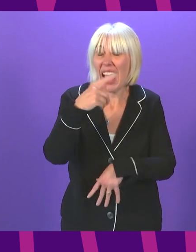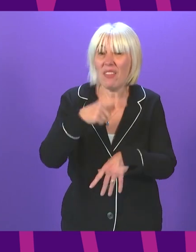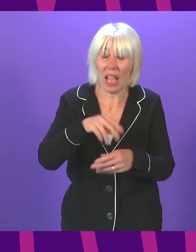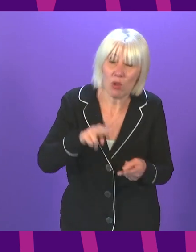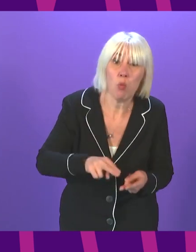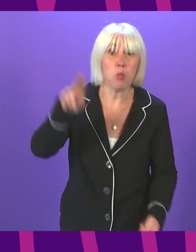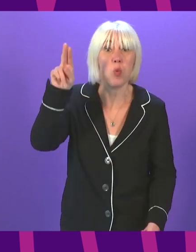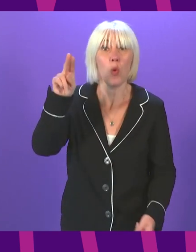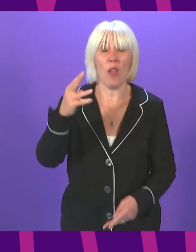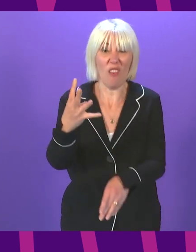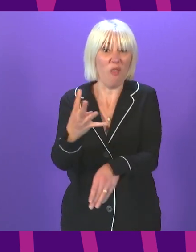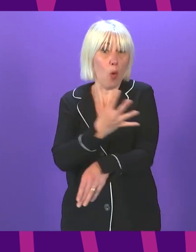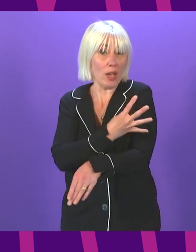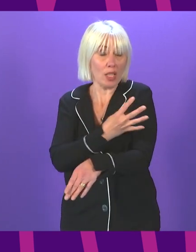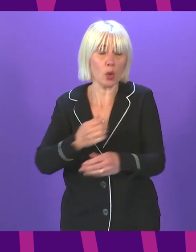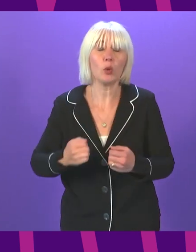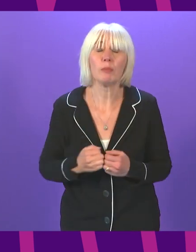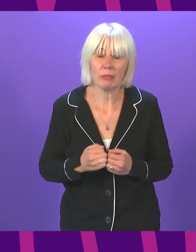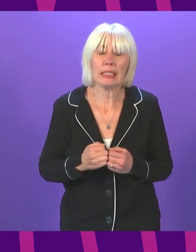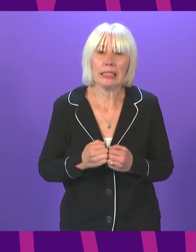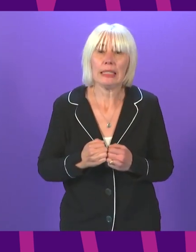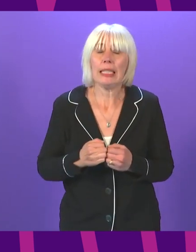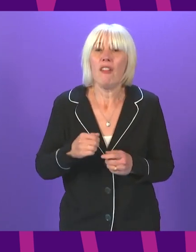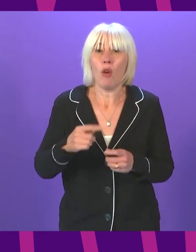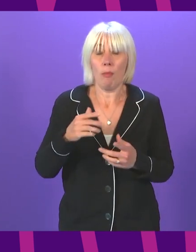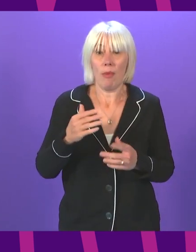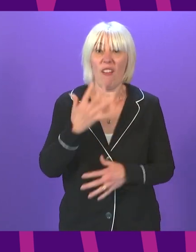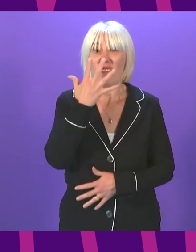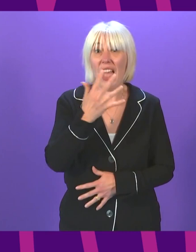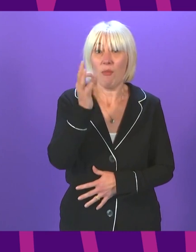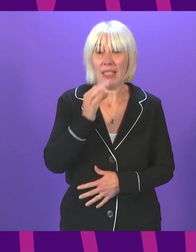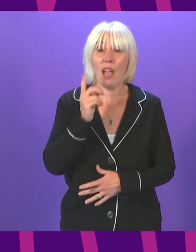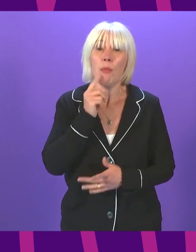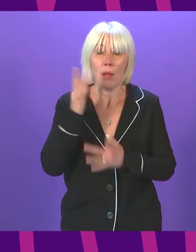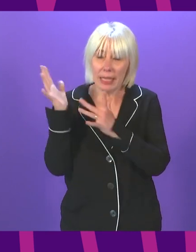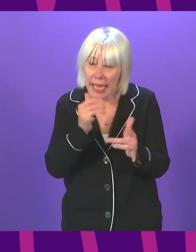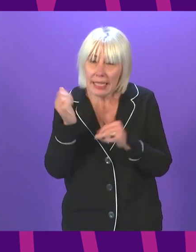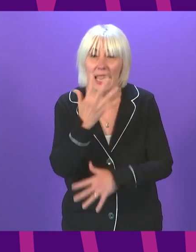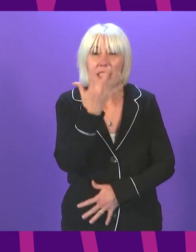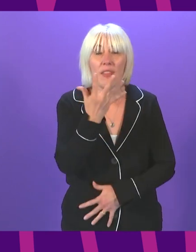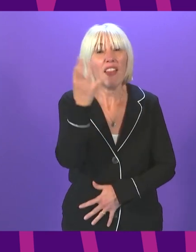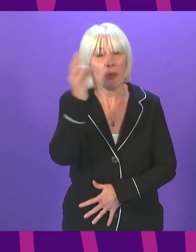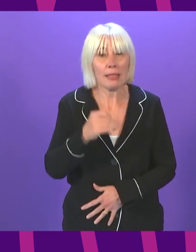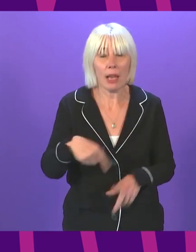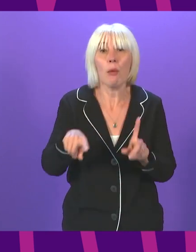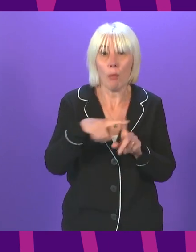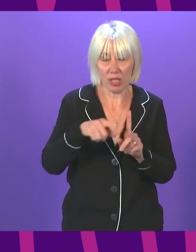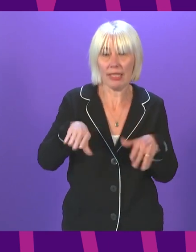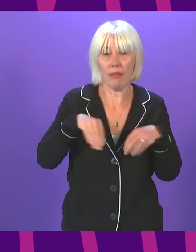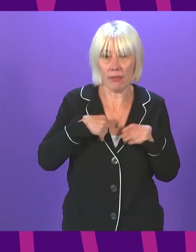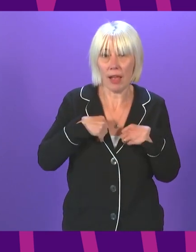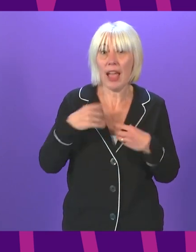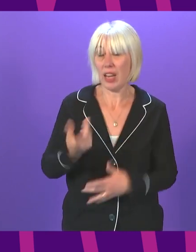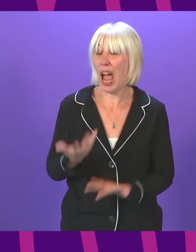four weeks ago. Test positivity has also risen from around 5% at the start of August to 11.5%